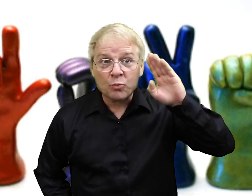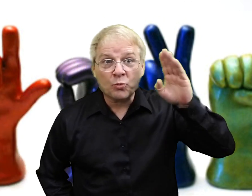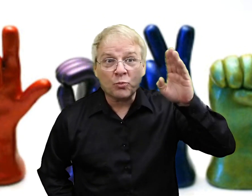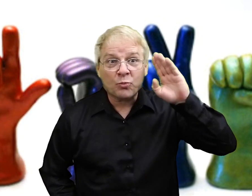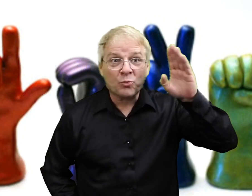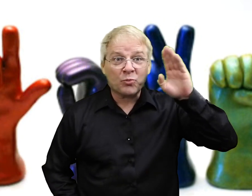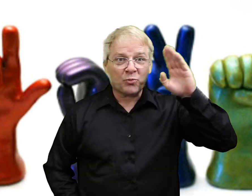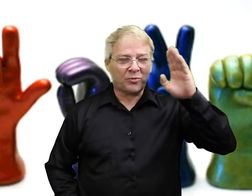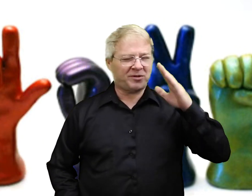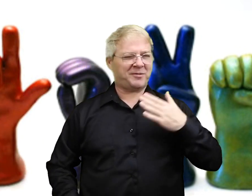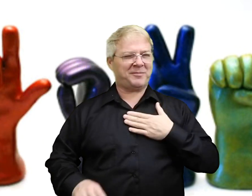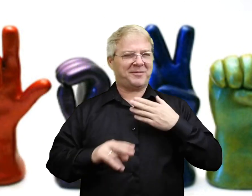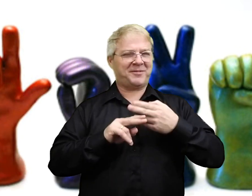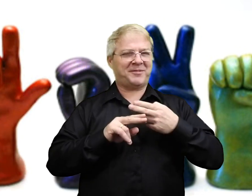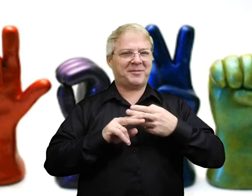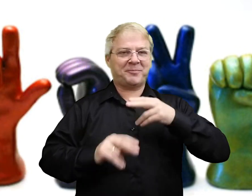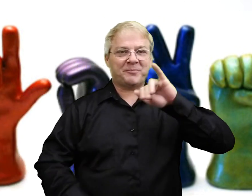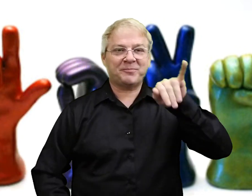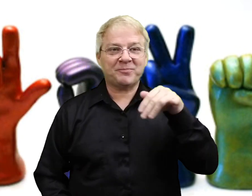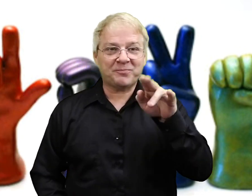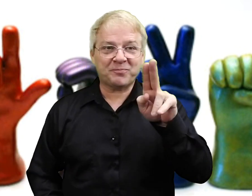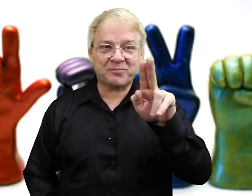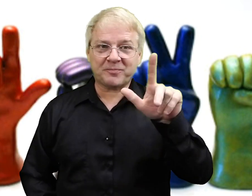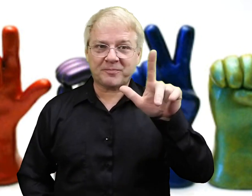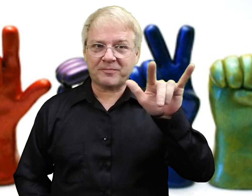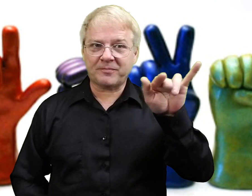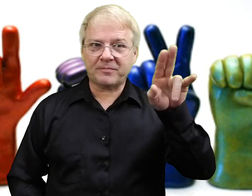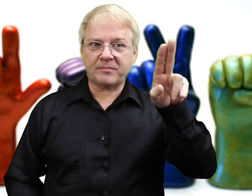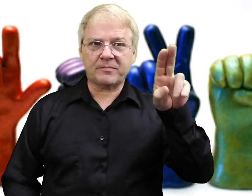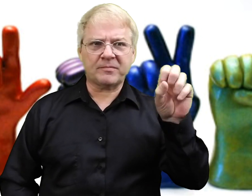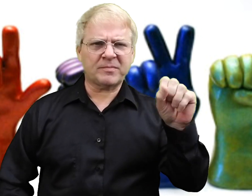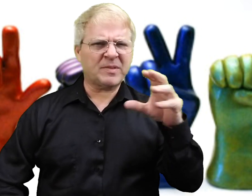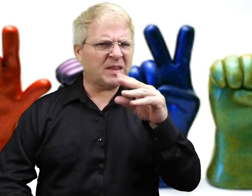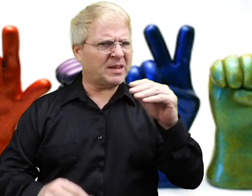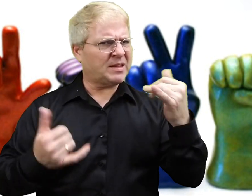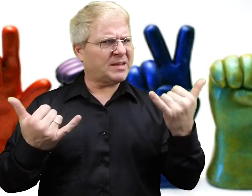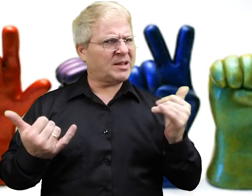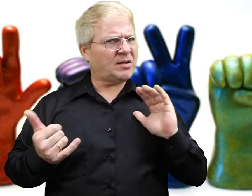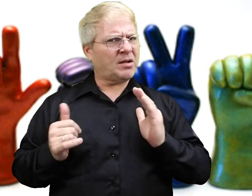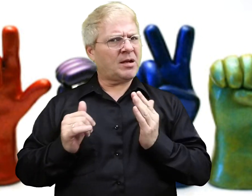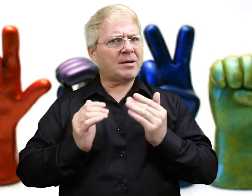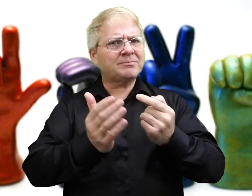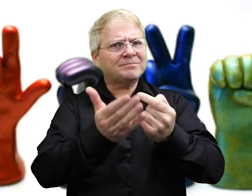Hello. My name is Julius and today